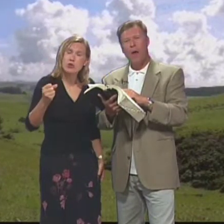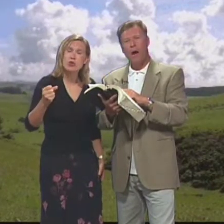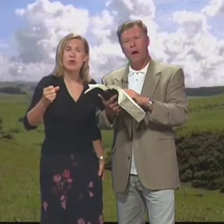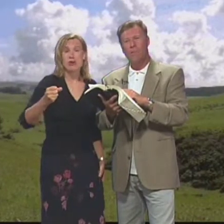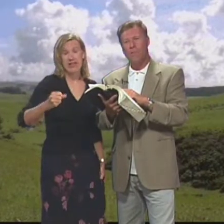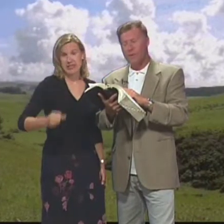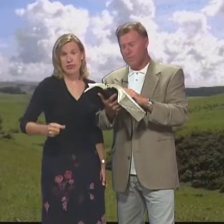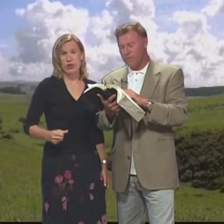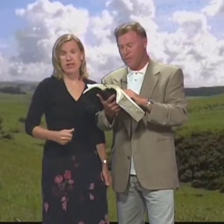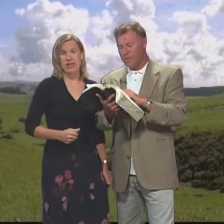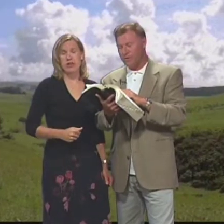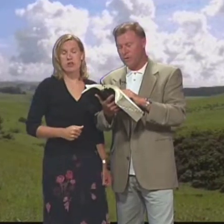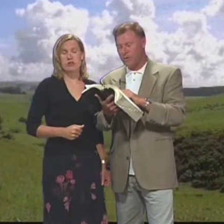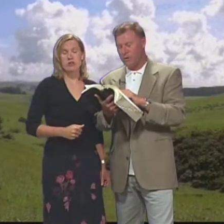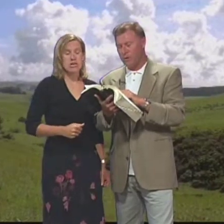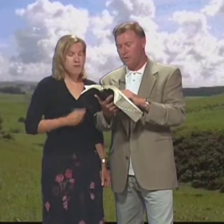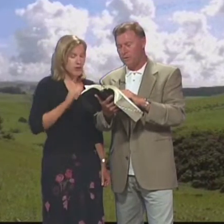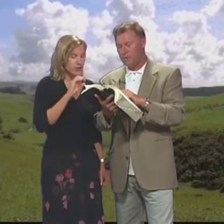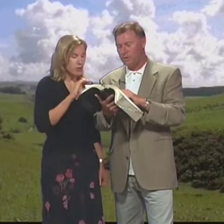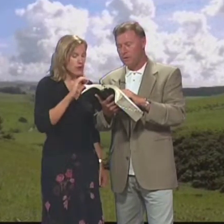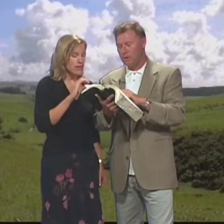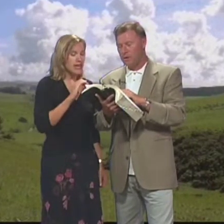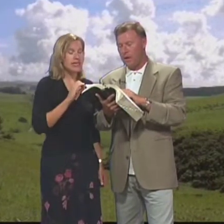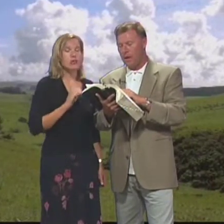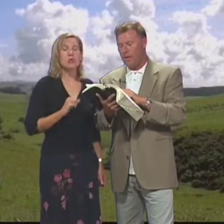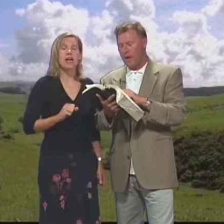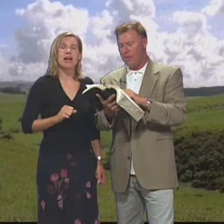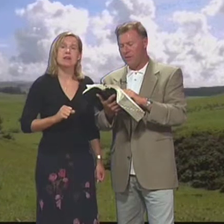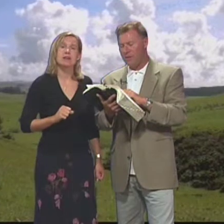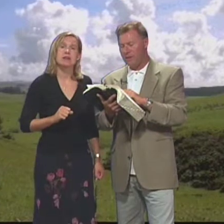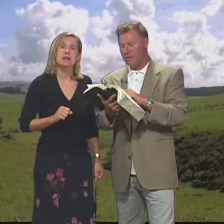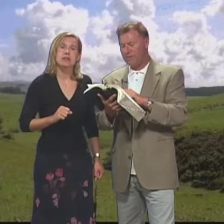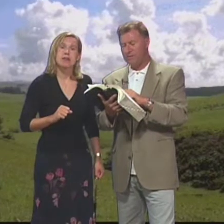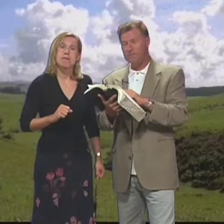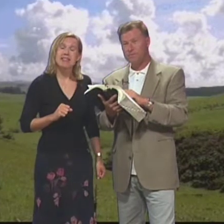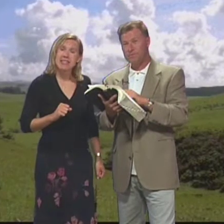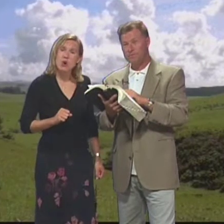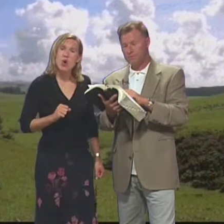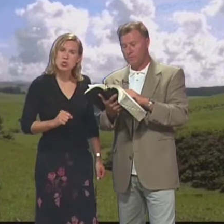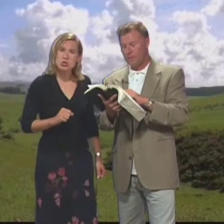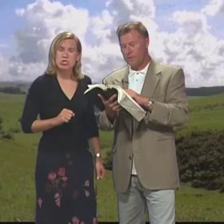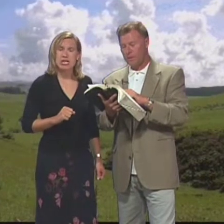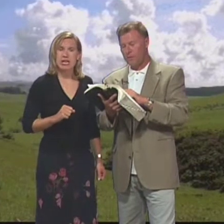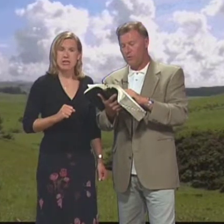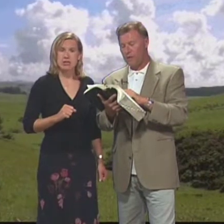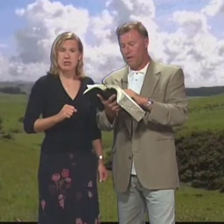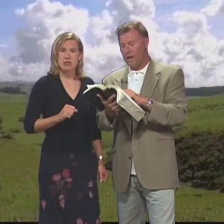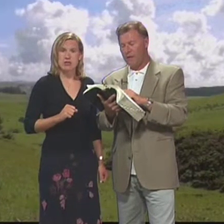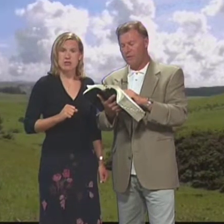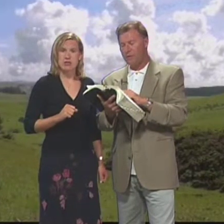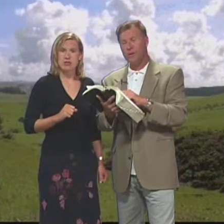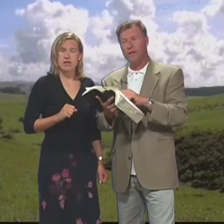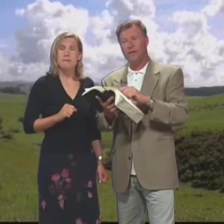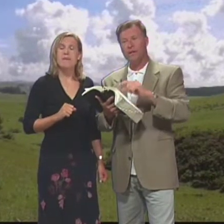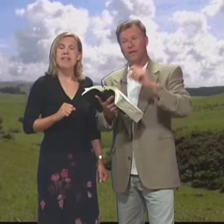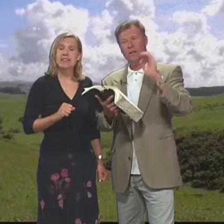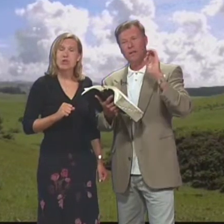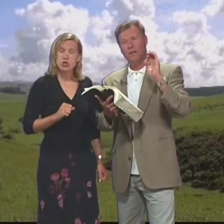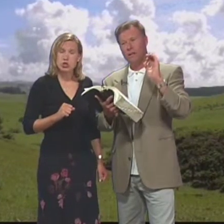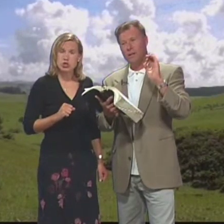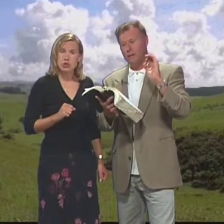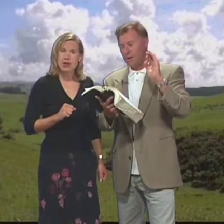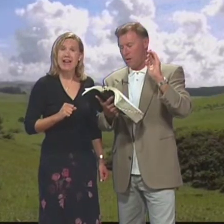trabajar duro Dentro del reino Scripture Pero recuerden la escritura Matthew 11 Mateo 11 28-30